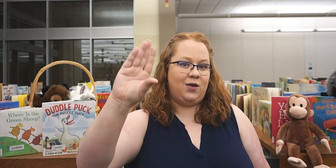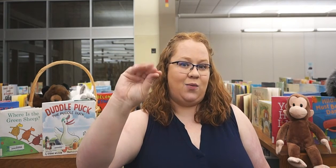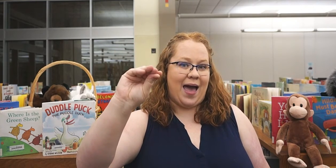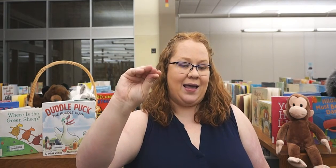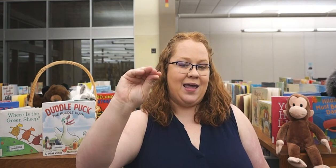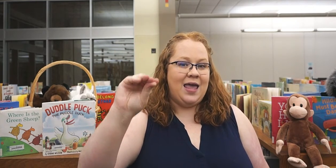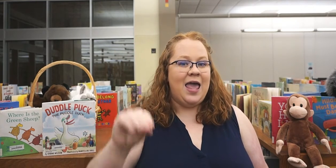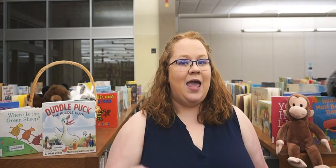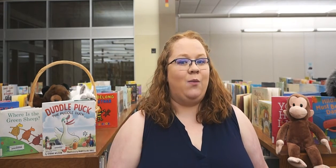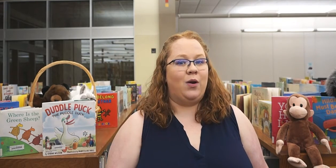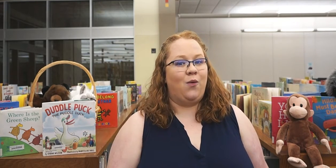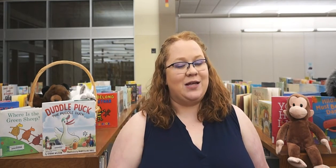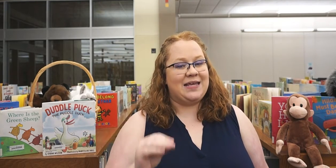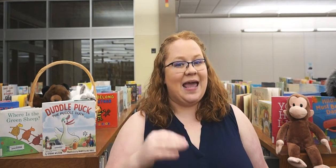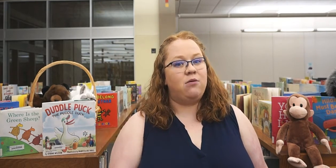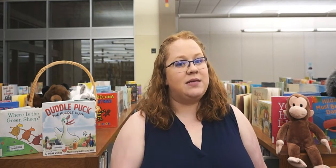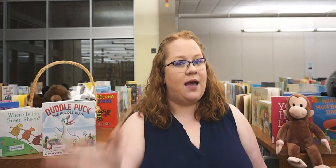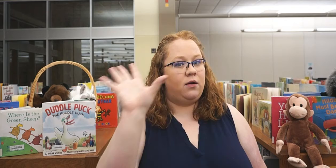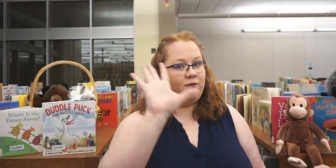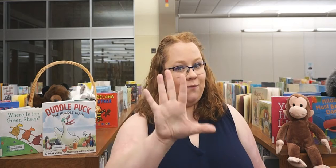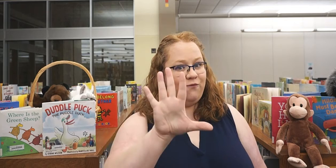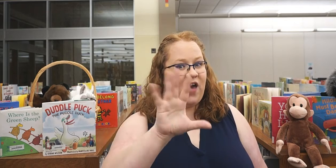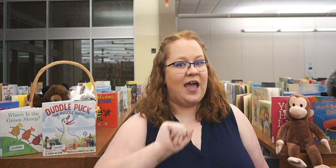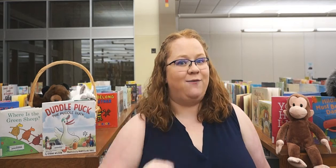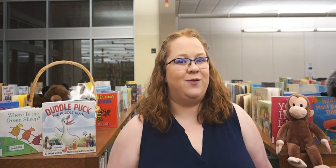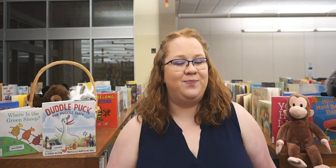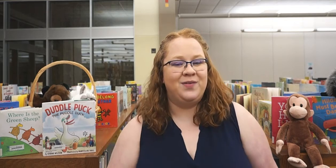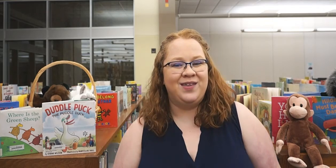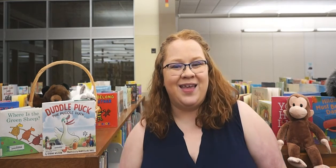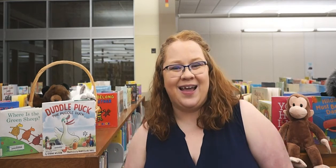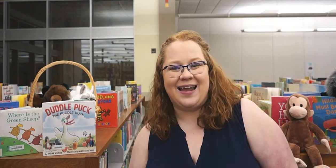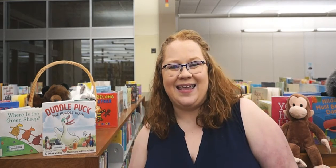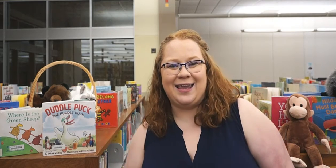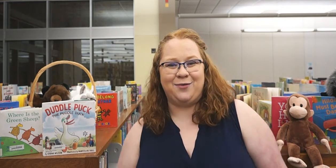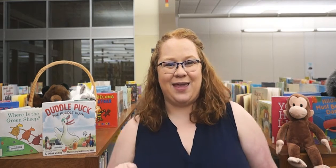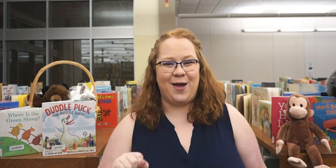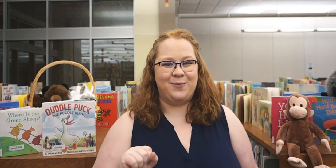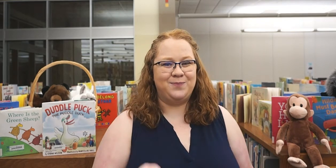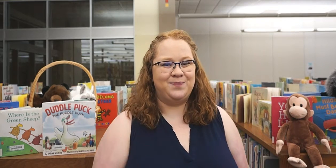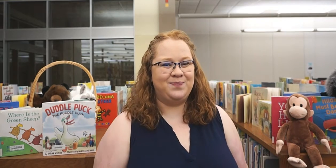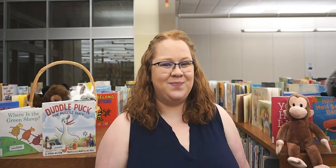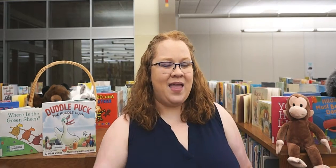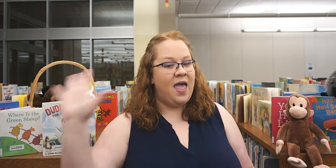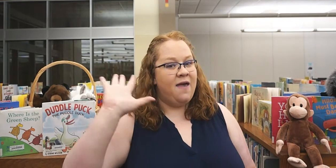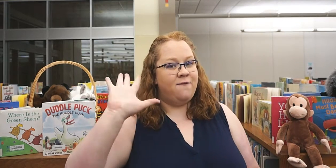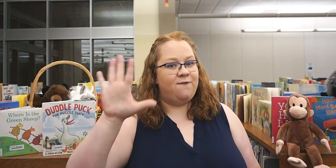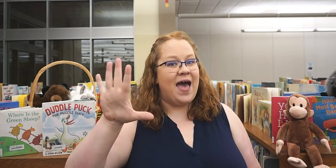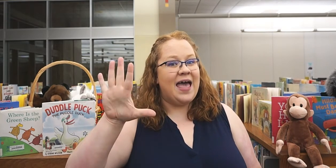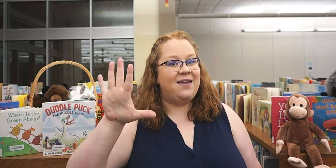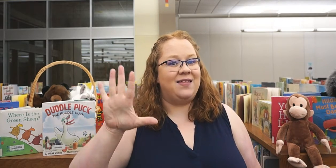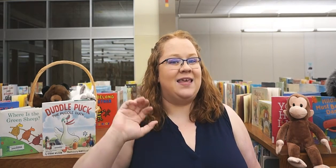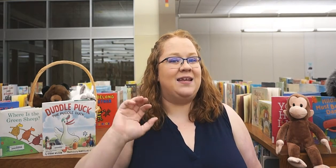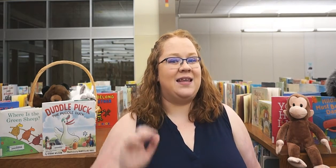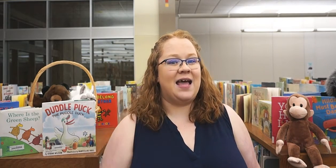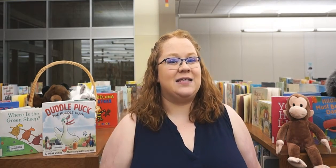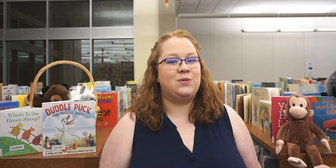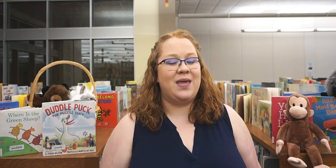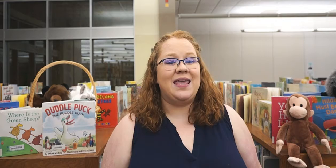quack. And we're going to count down from five. Alright, here we go. Five Little Ducks went